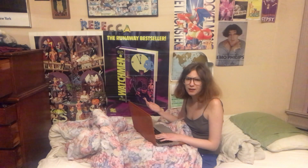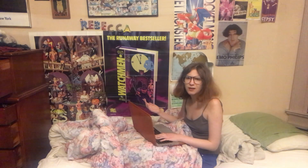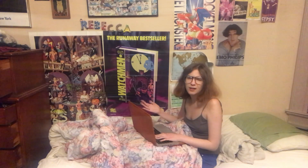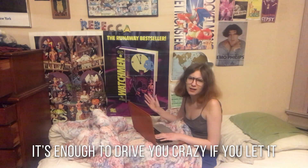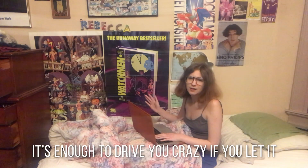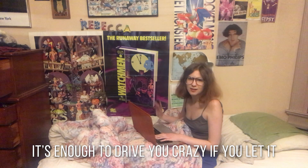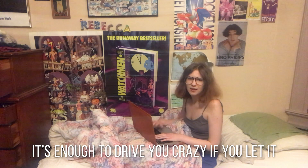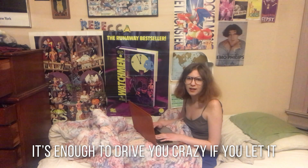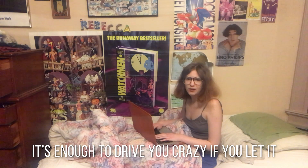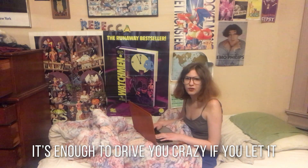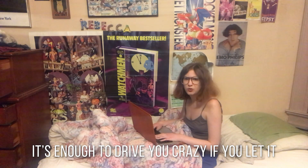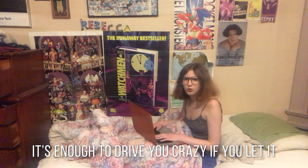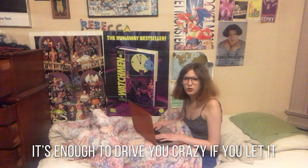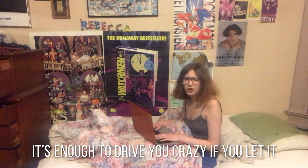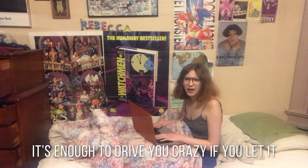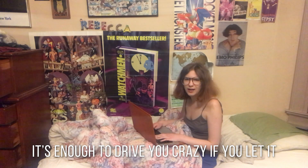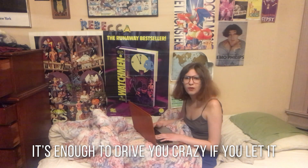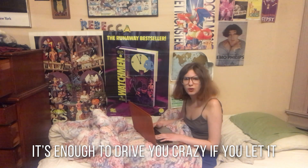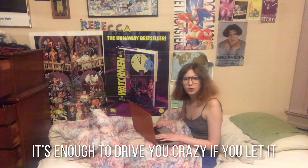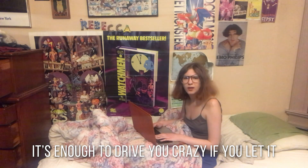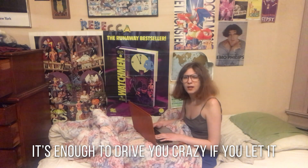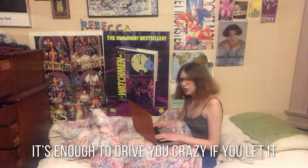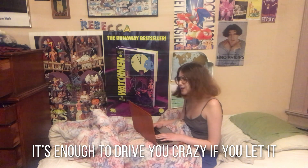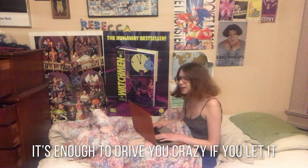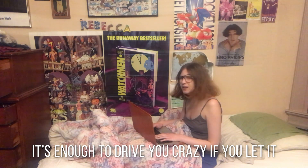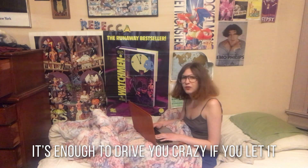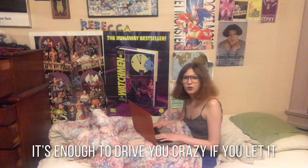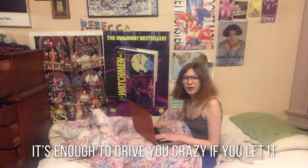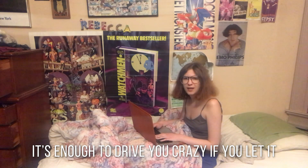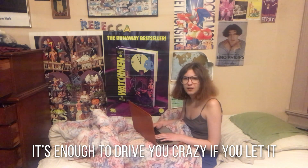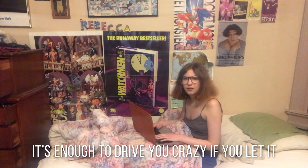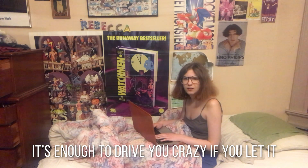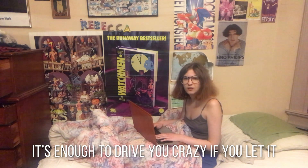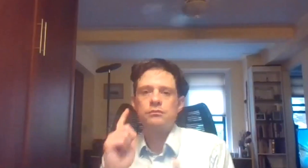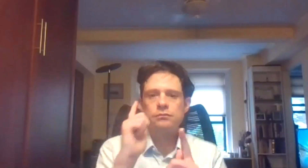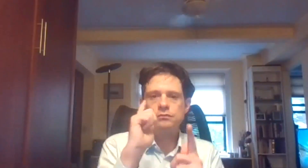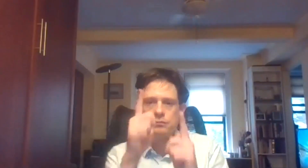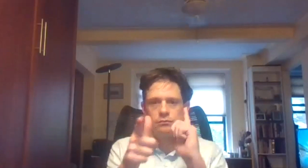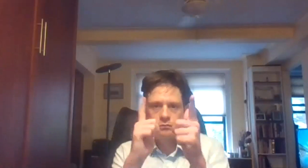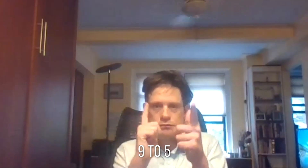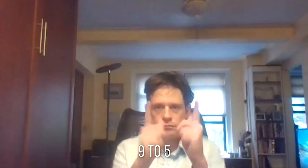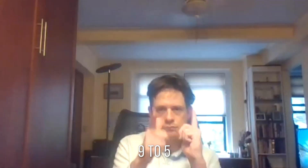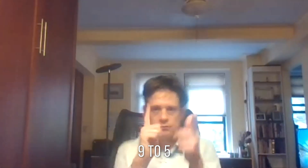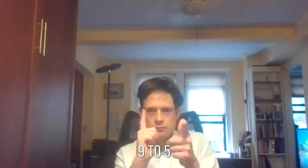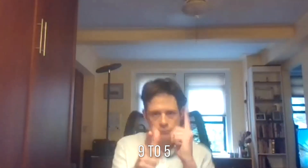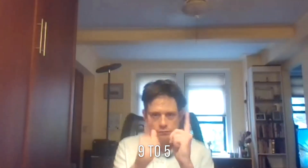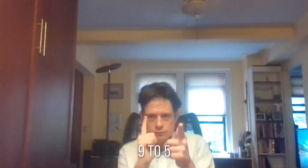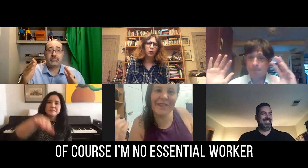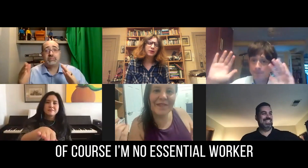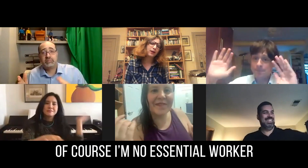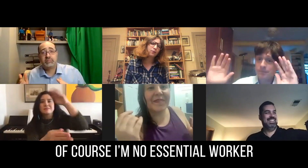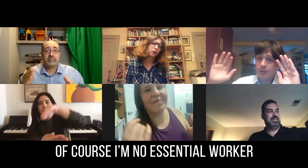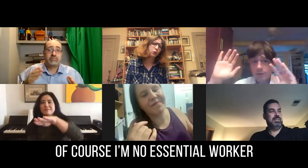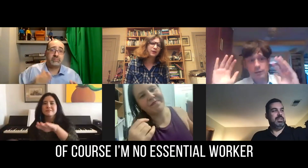in bed. It's enough to drive you crazy if you let it. 9 to 5,